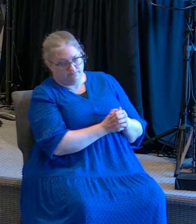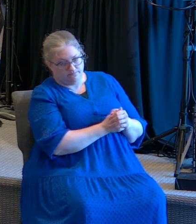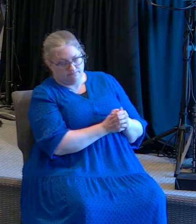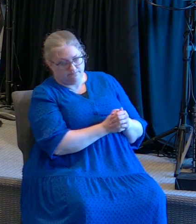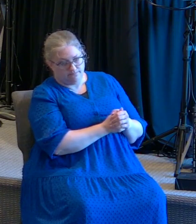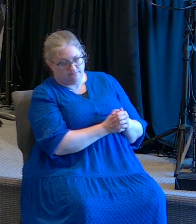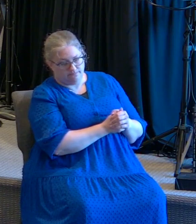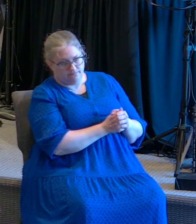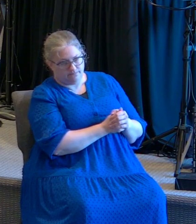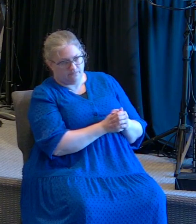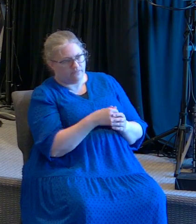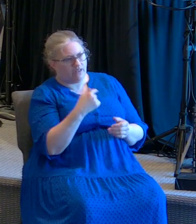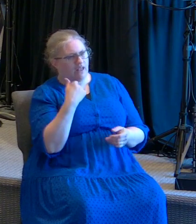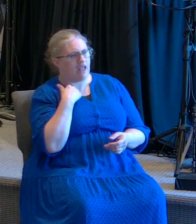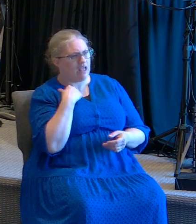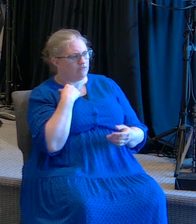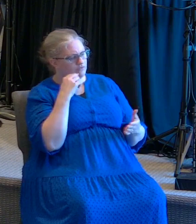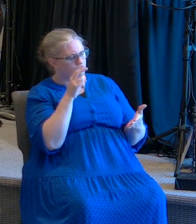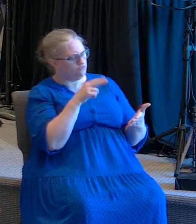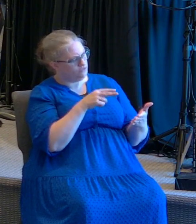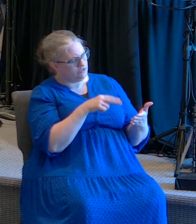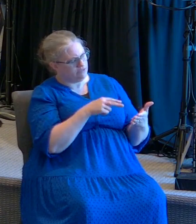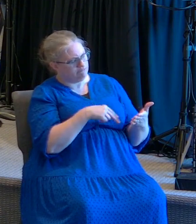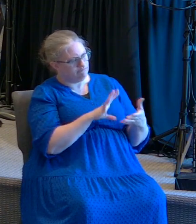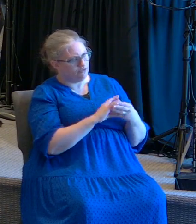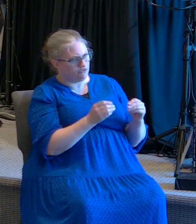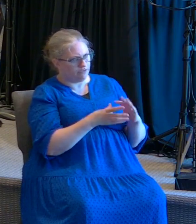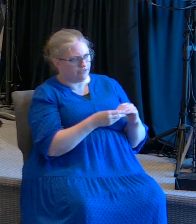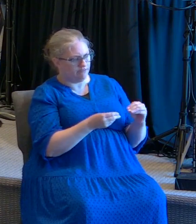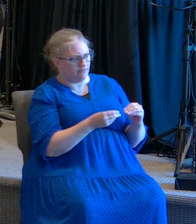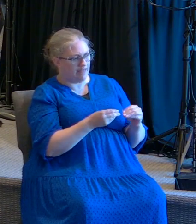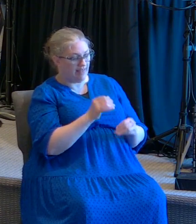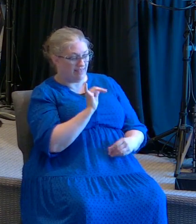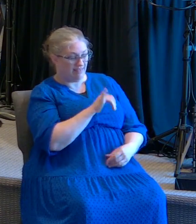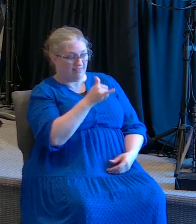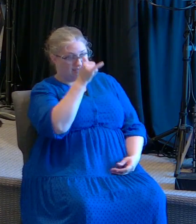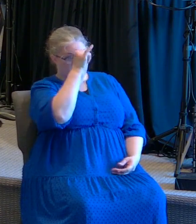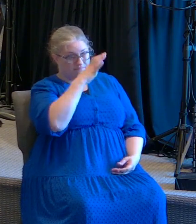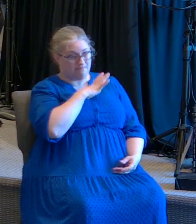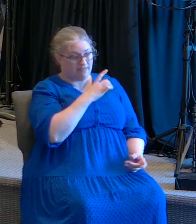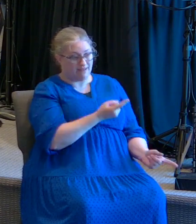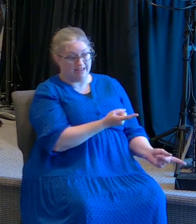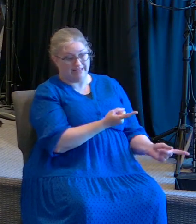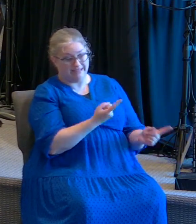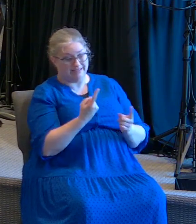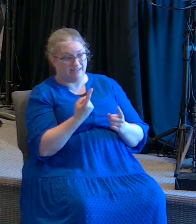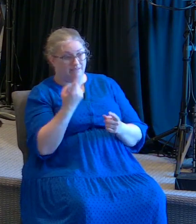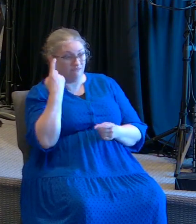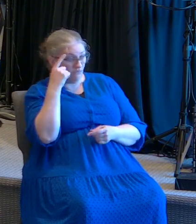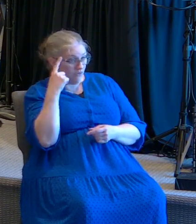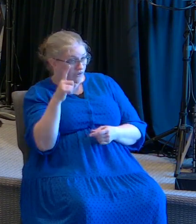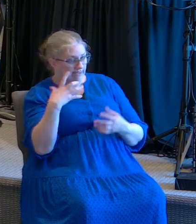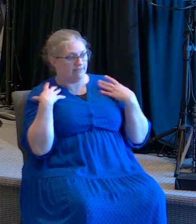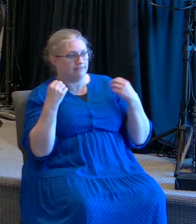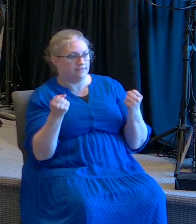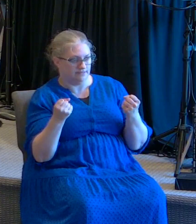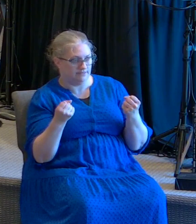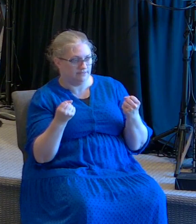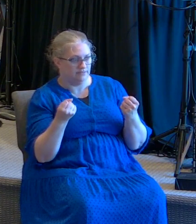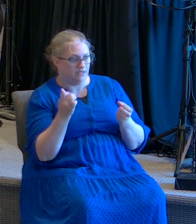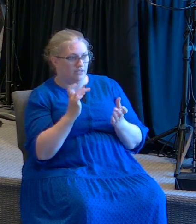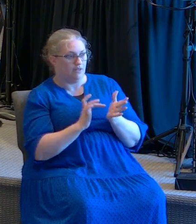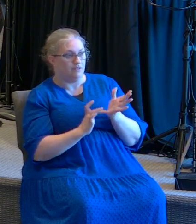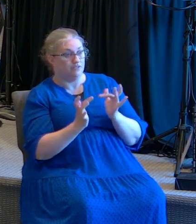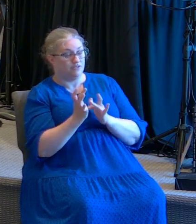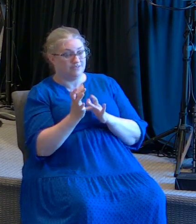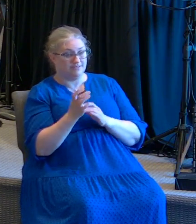When I looked at that circumstance, I thought, this man came to be healed, but Jesus said that you might know that I can forgive sin. I'm going to go ahead and heal him.